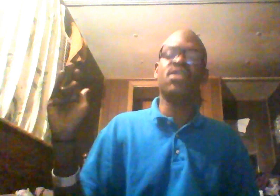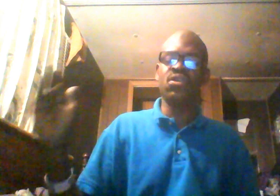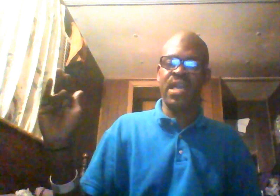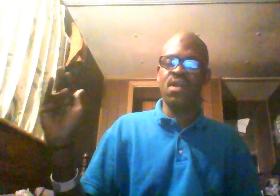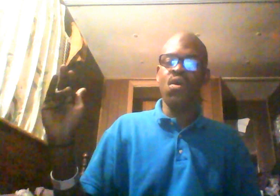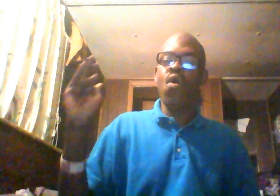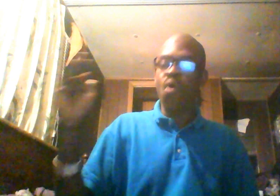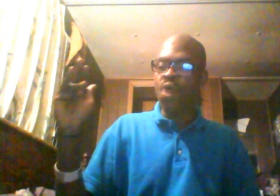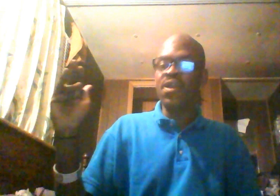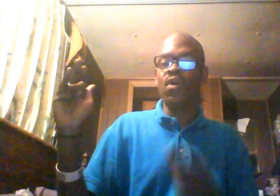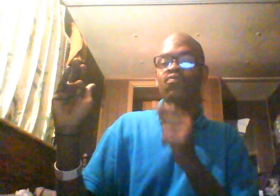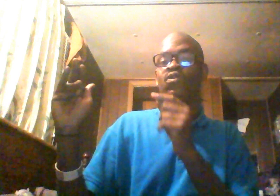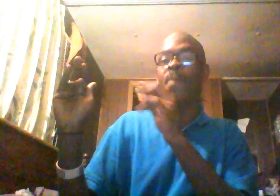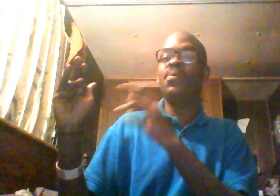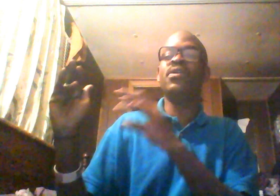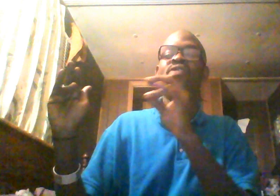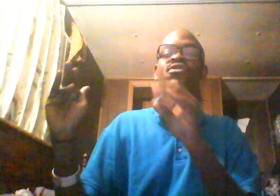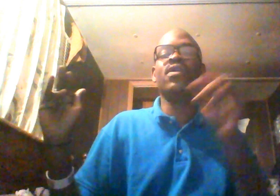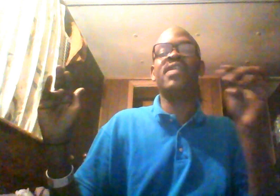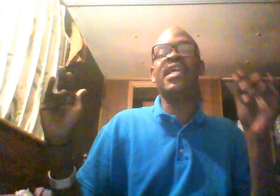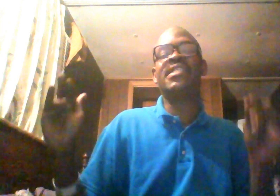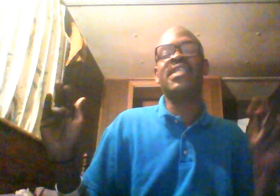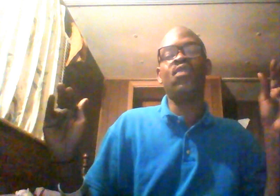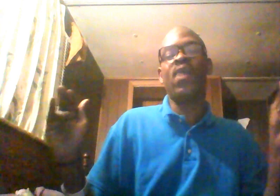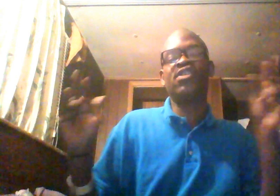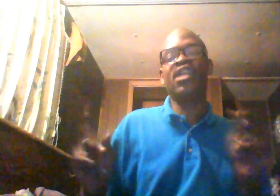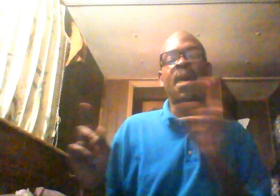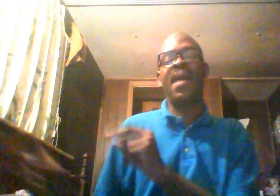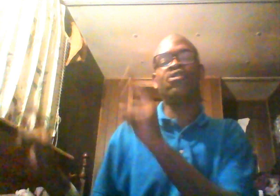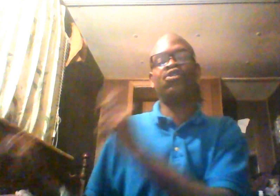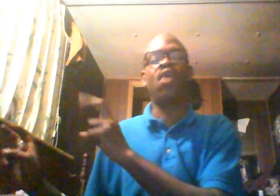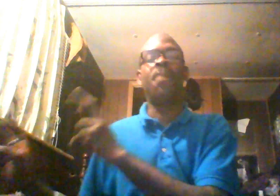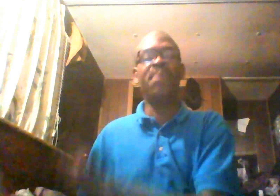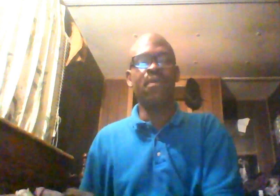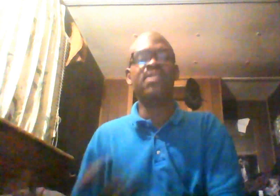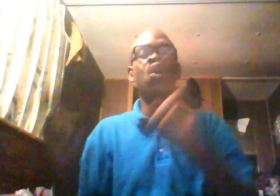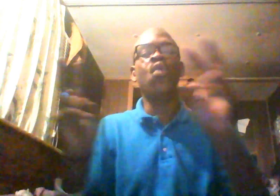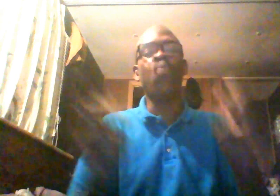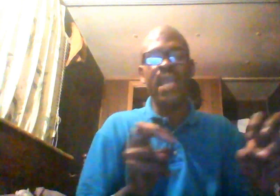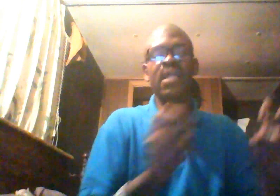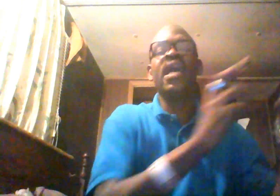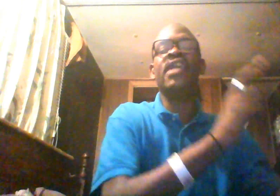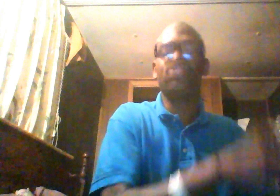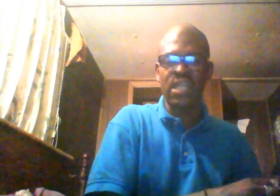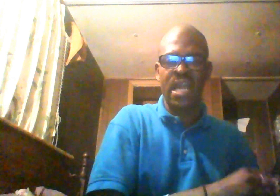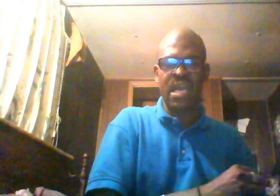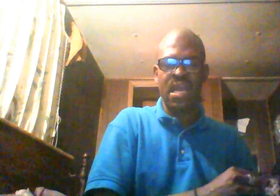to look at. Or they're going to start putting out stories that insinuate shit about your appearance, weight, and shit like that.